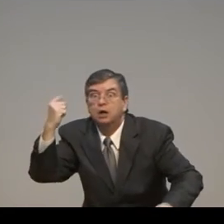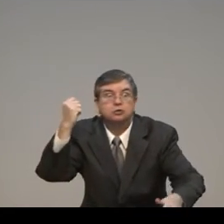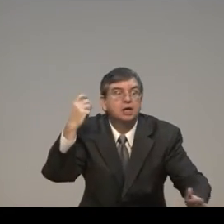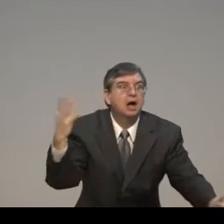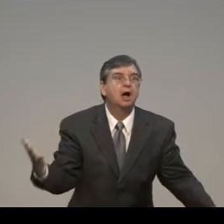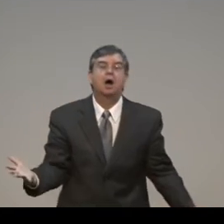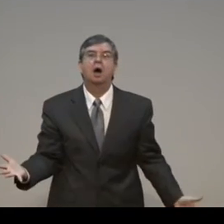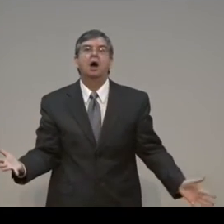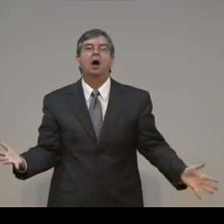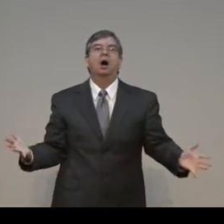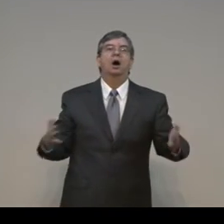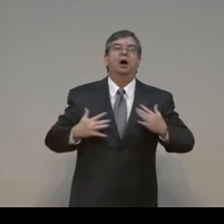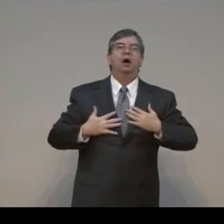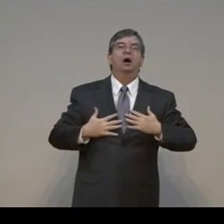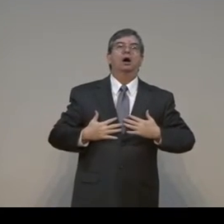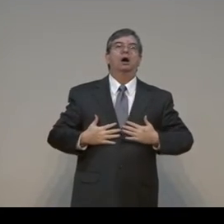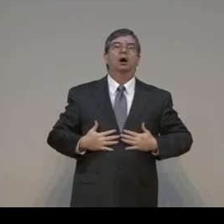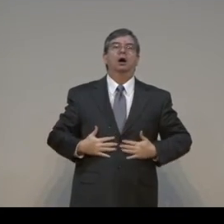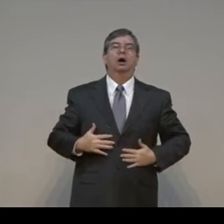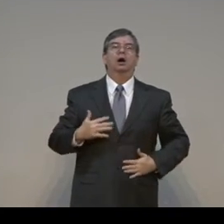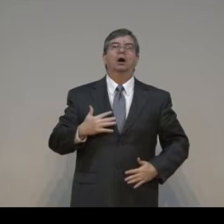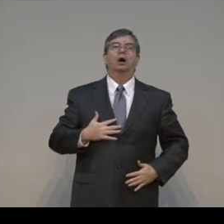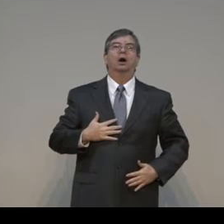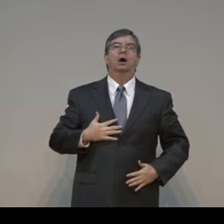die. Right? There has to be some nourishment.